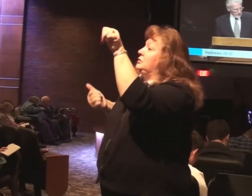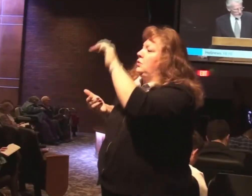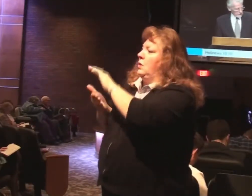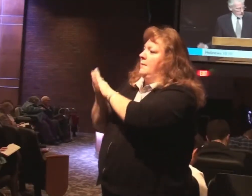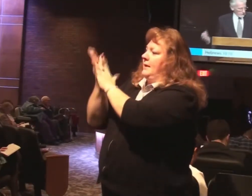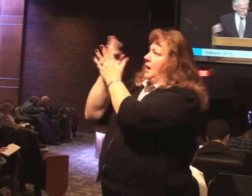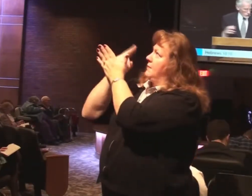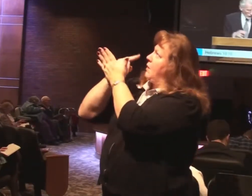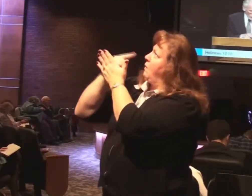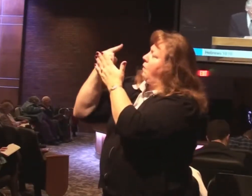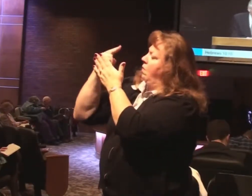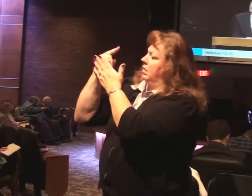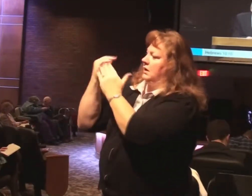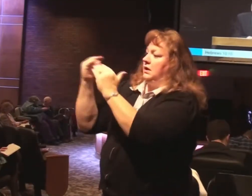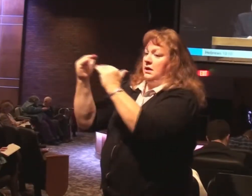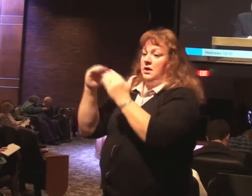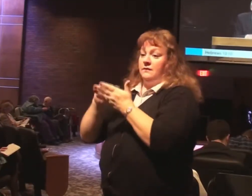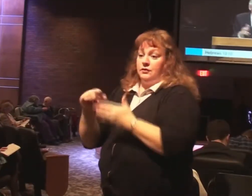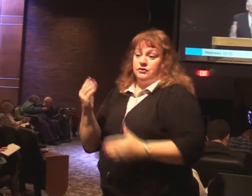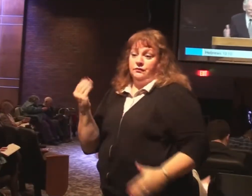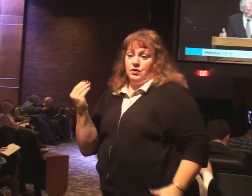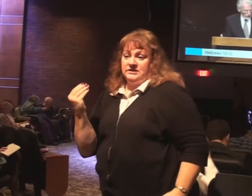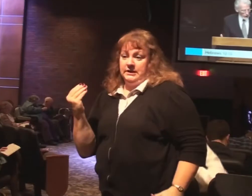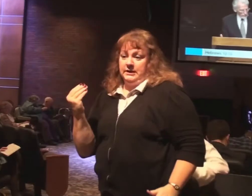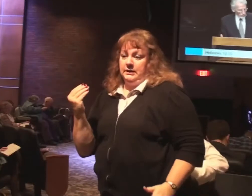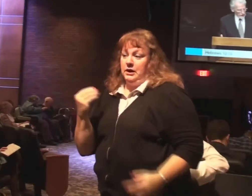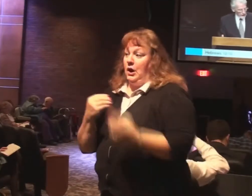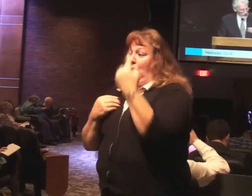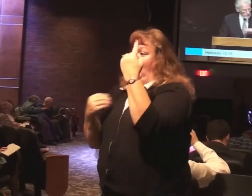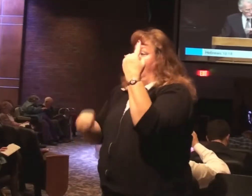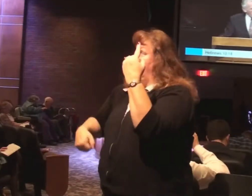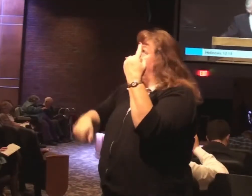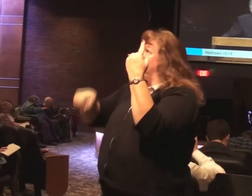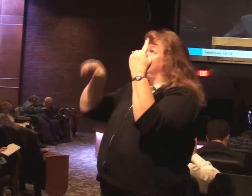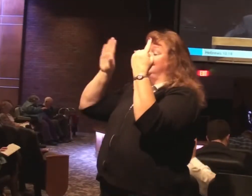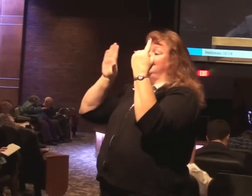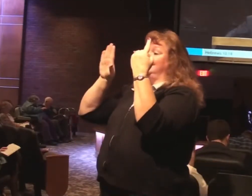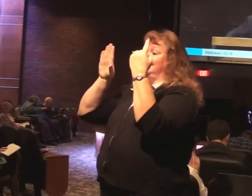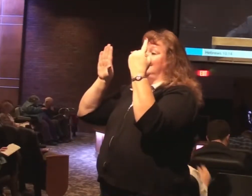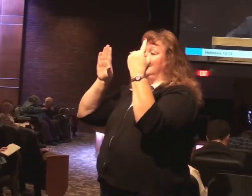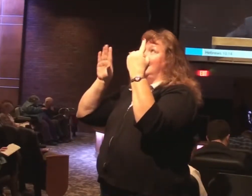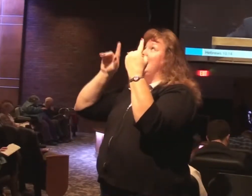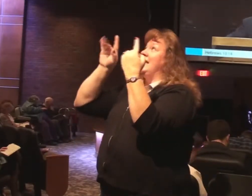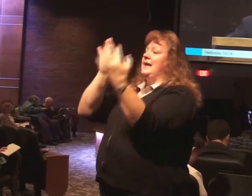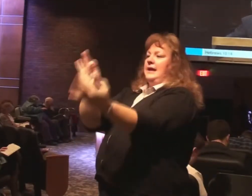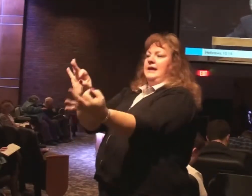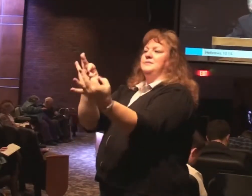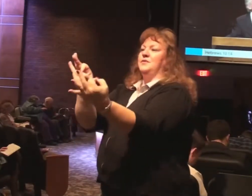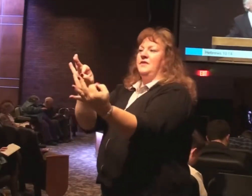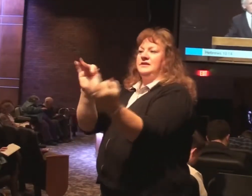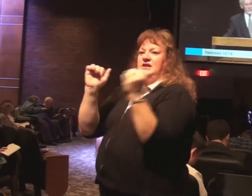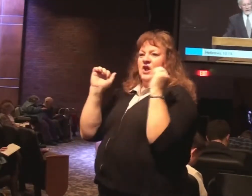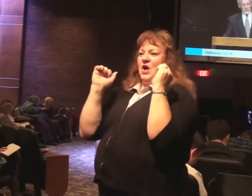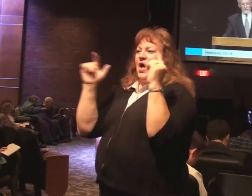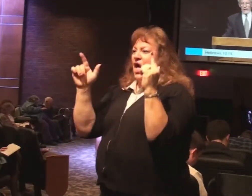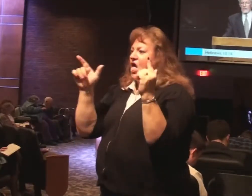Then in verse 14 of chapter 10. For by one offering he has perfected for all time those who are sanctified.